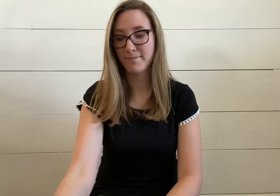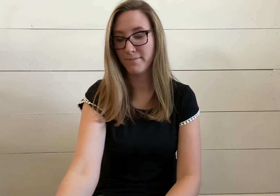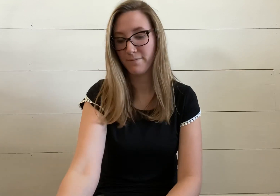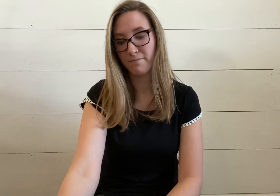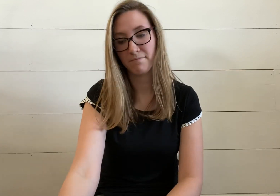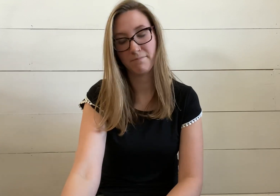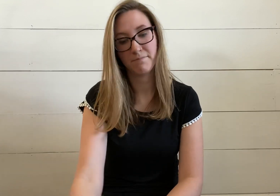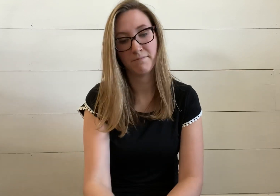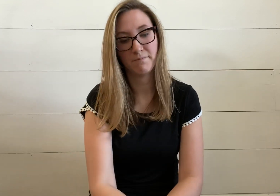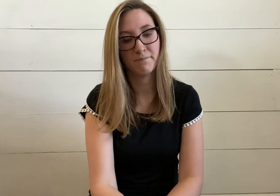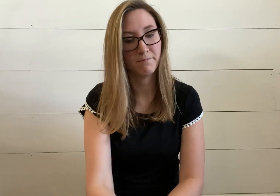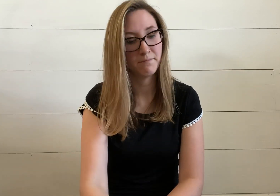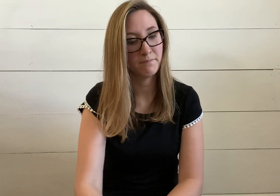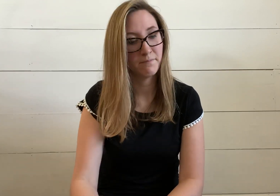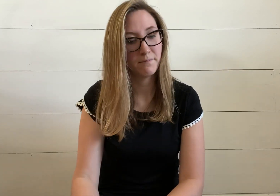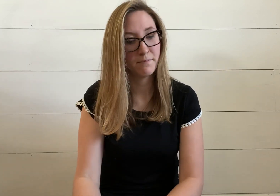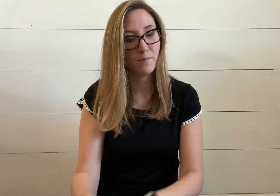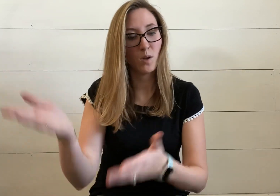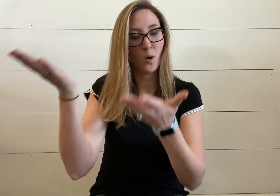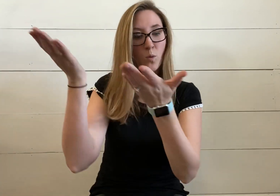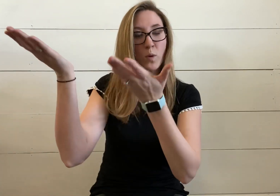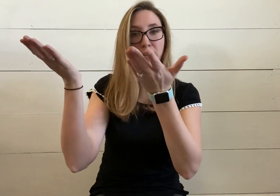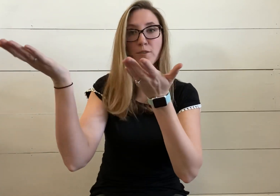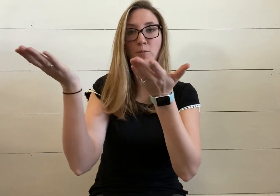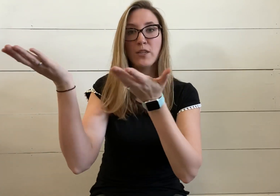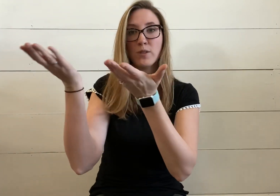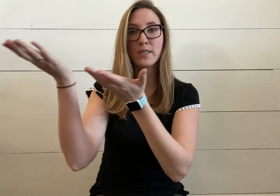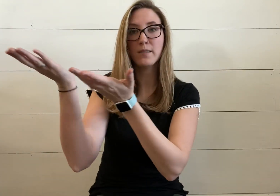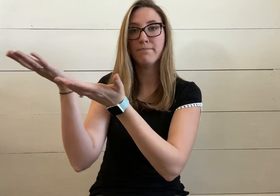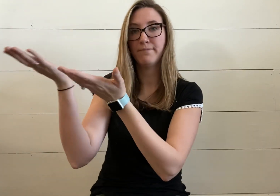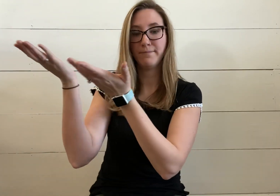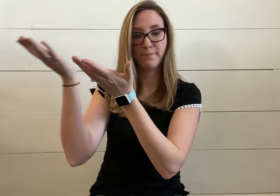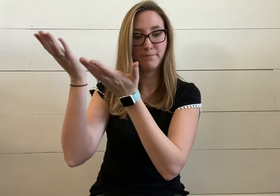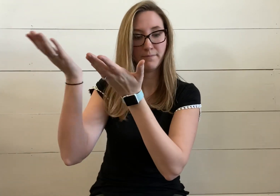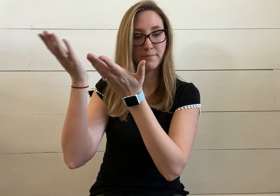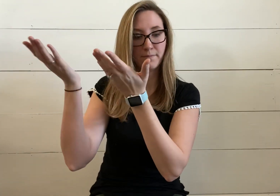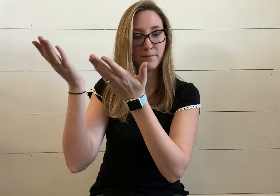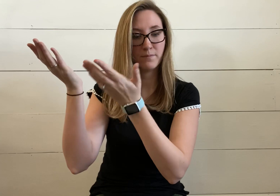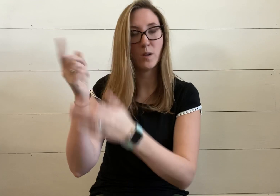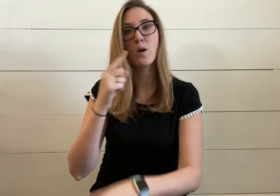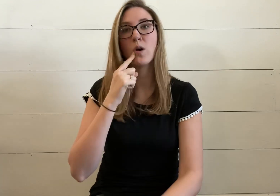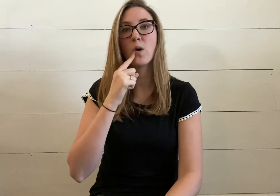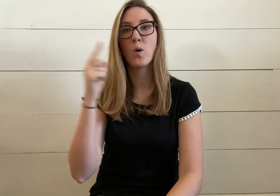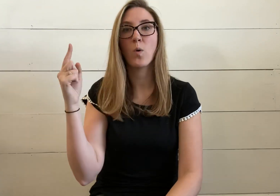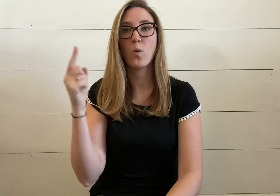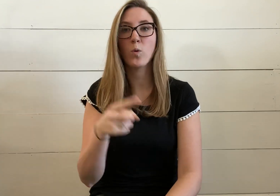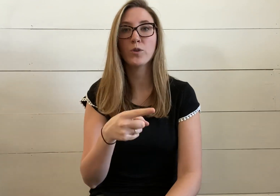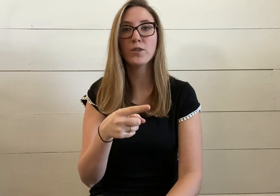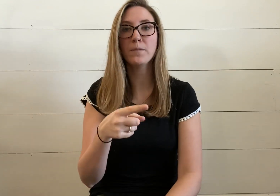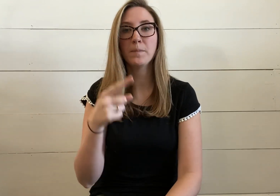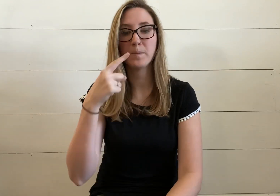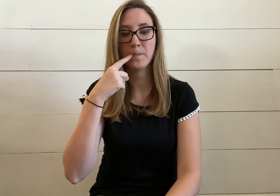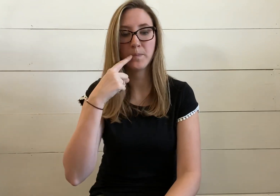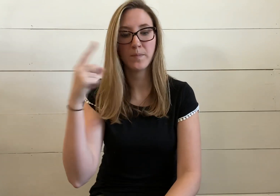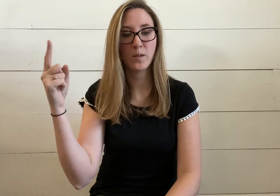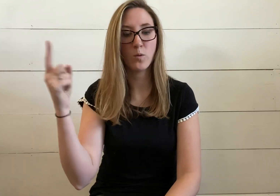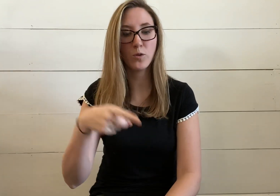waiter, waitress, order, order,